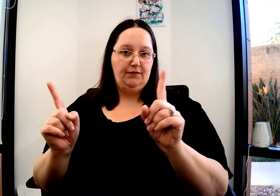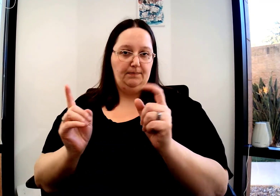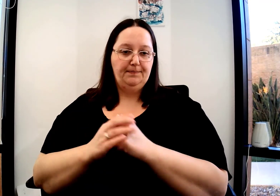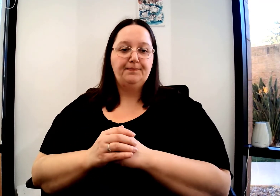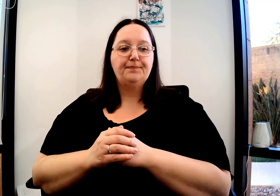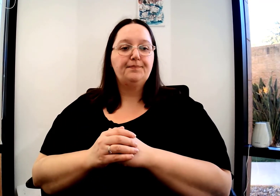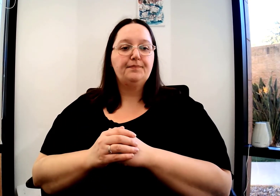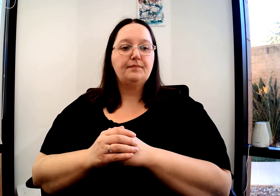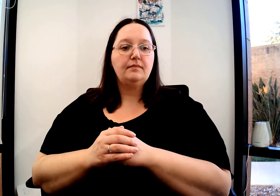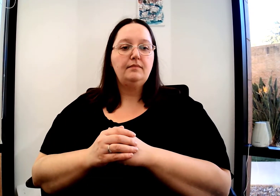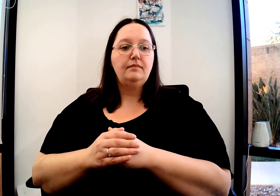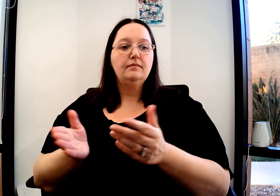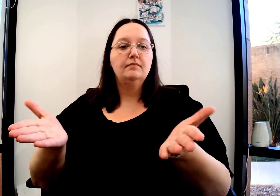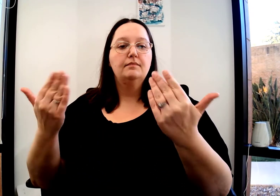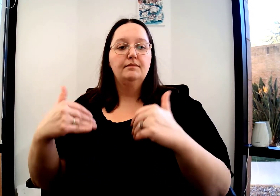Right? It would be one time for this.